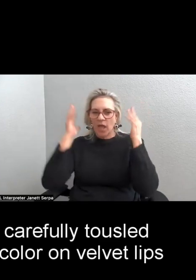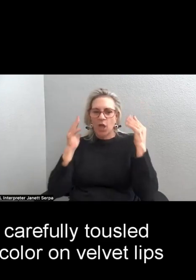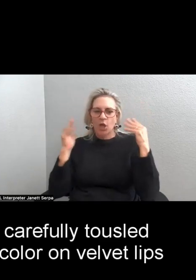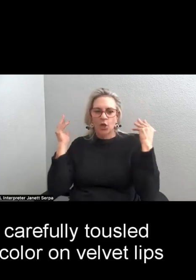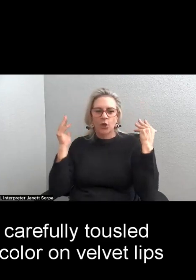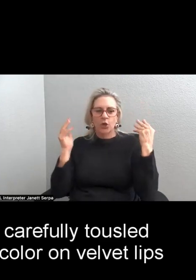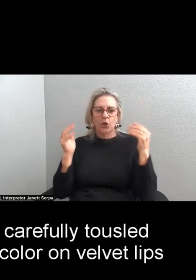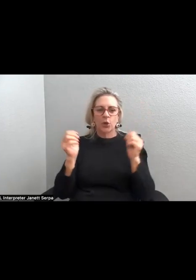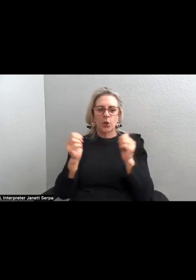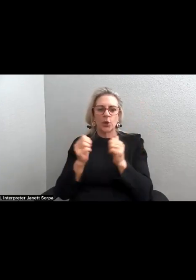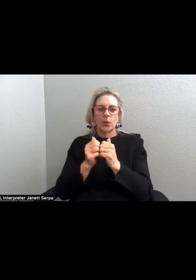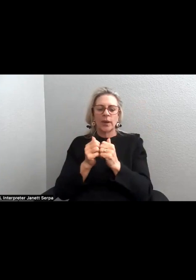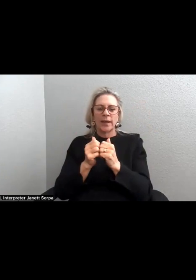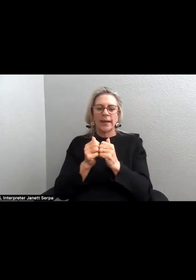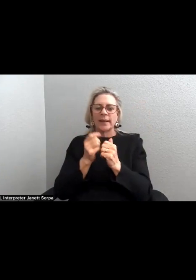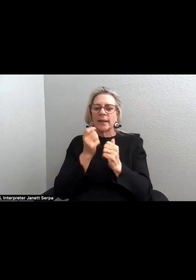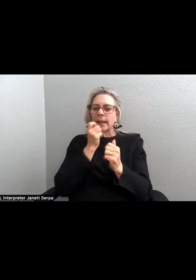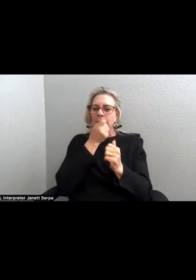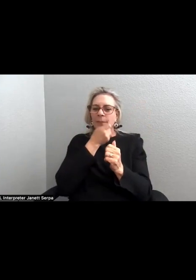on velvet lips.